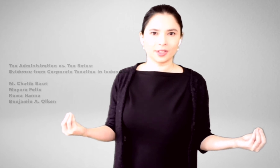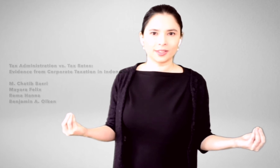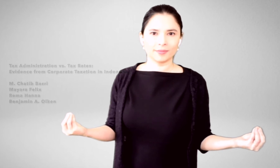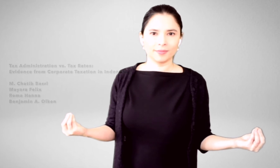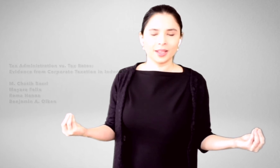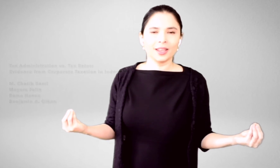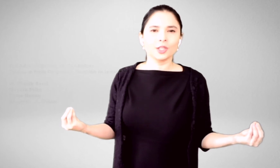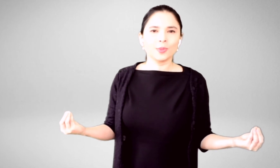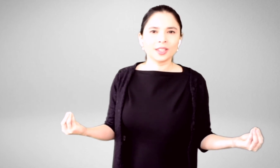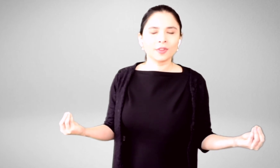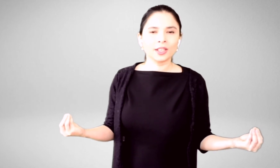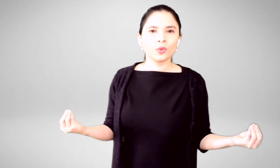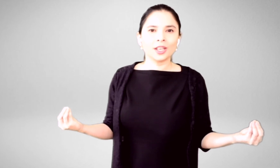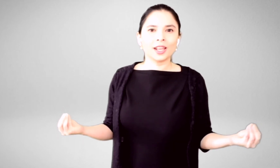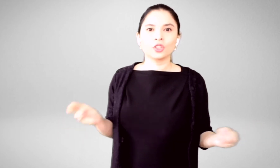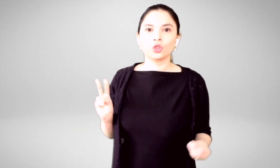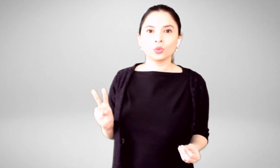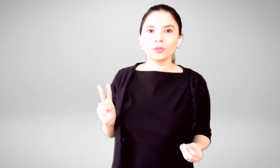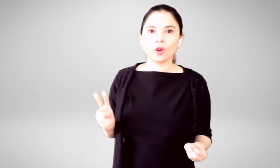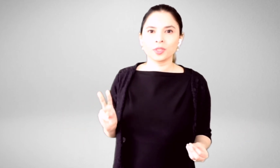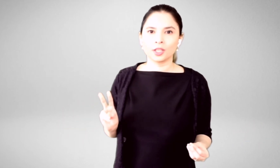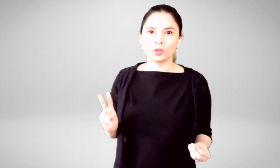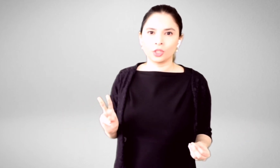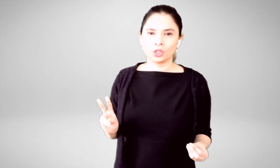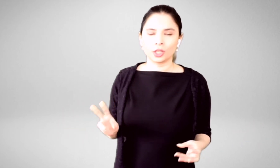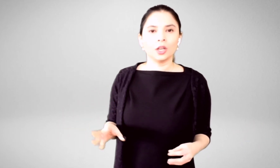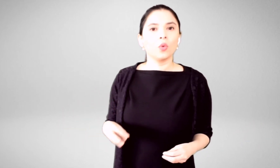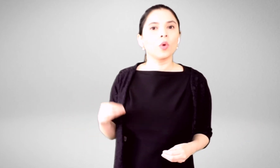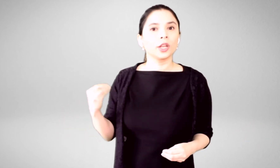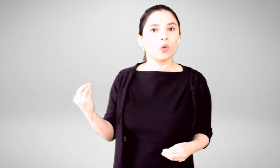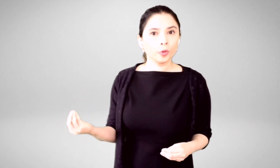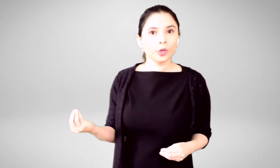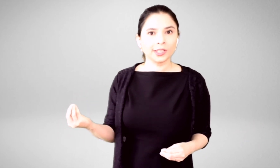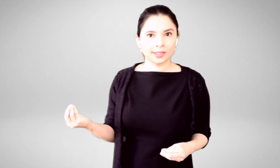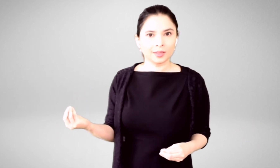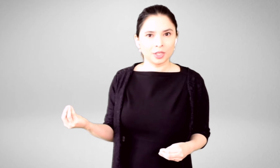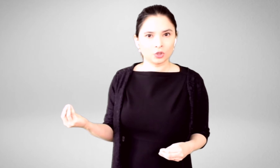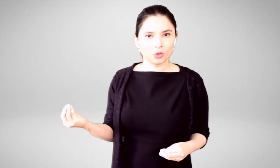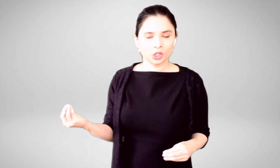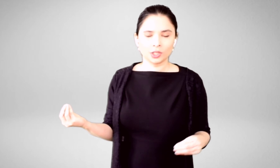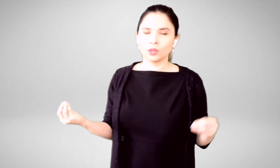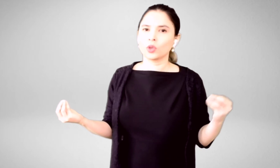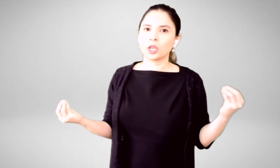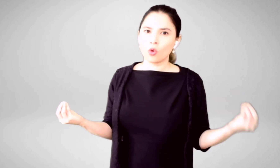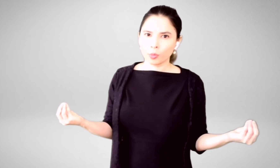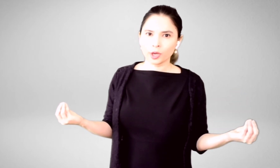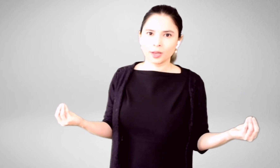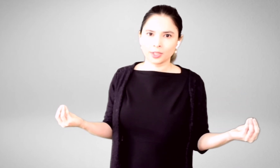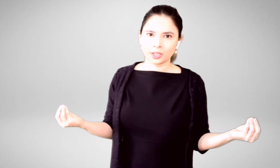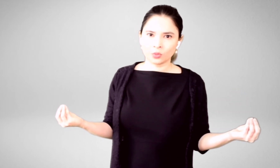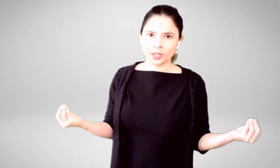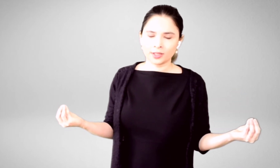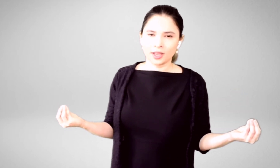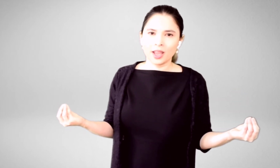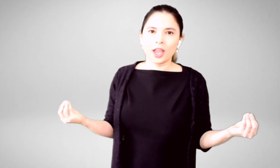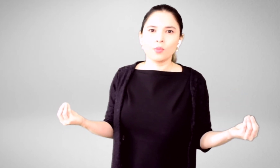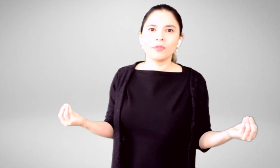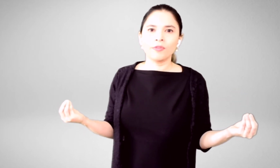rates. Specifically, we analyzed two reforms in Indonesia, one in corporate tax administration and one in corporate income tax rates, and we